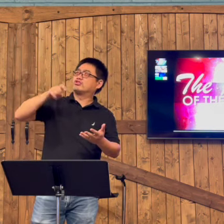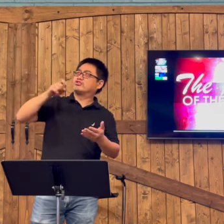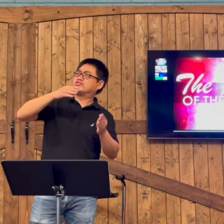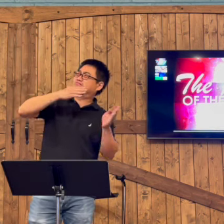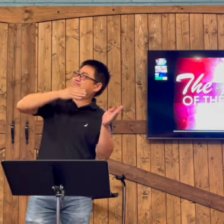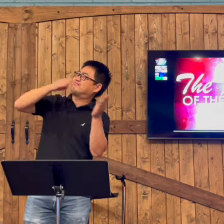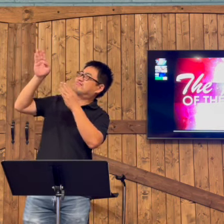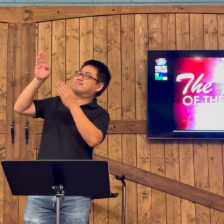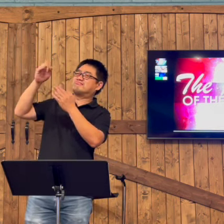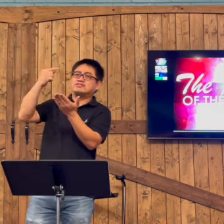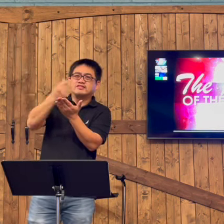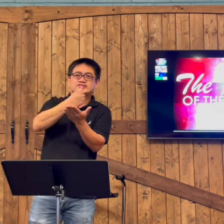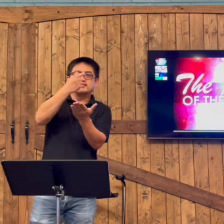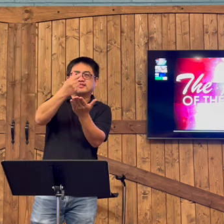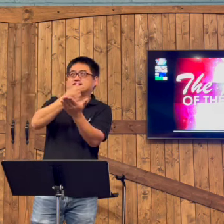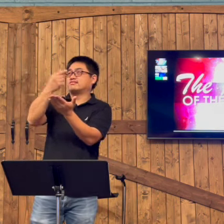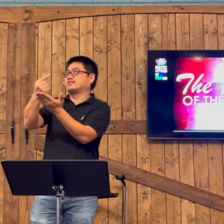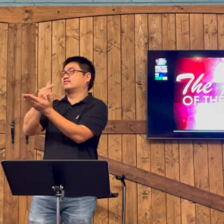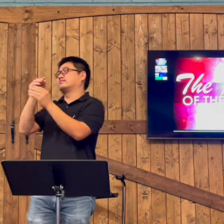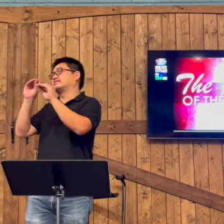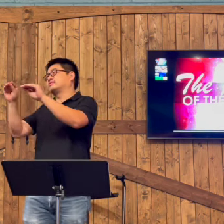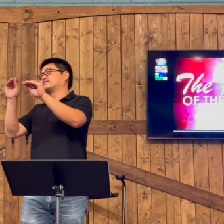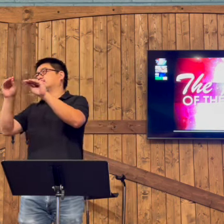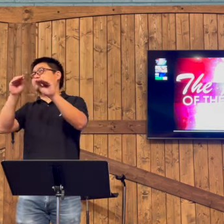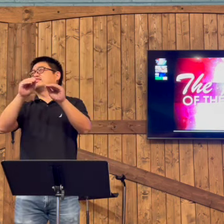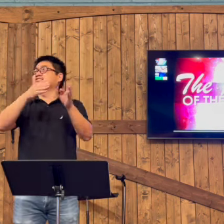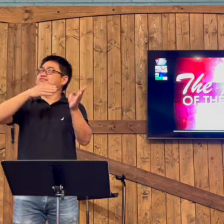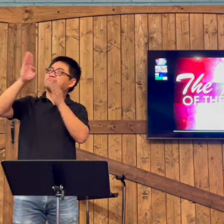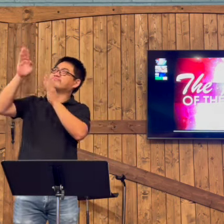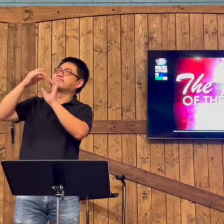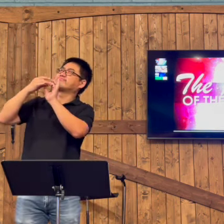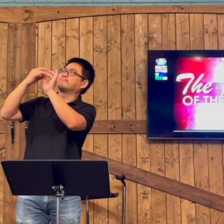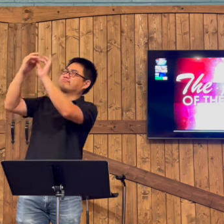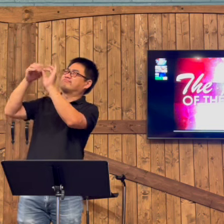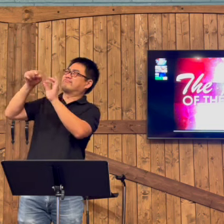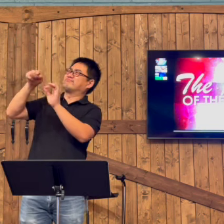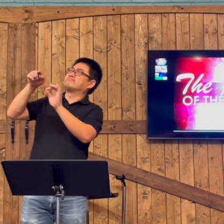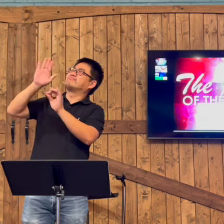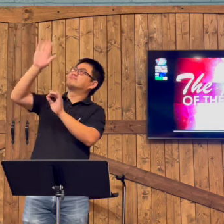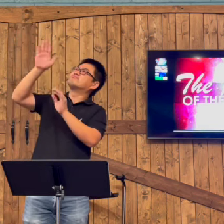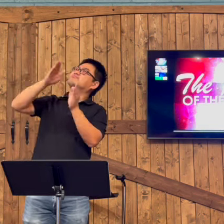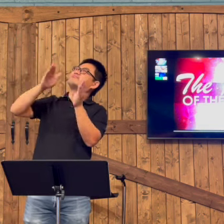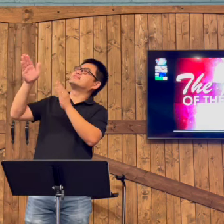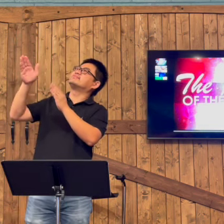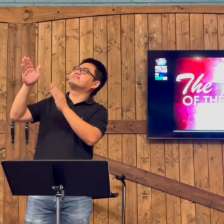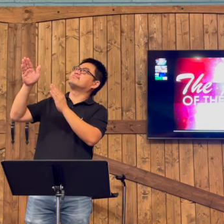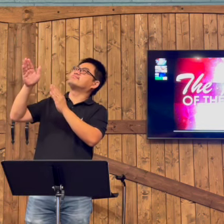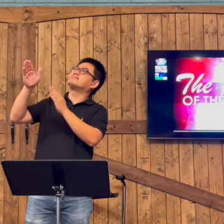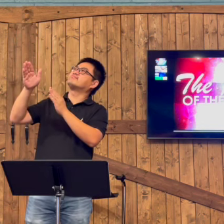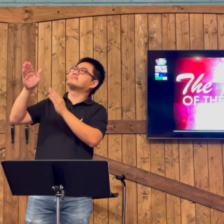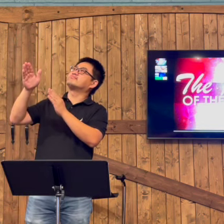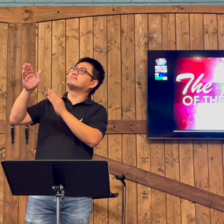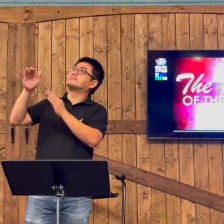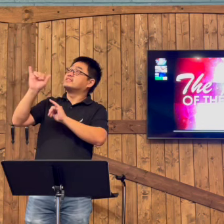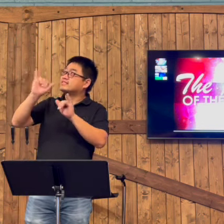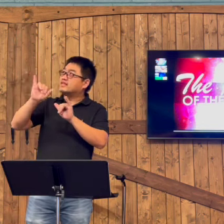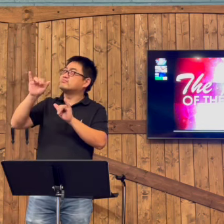rebellion. They need to repent and accept Your gospel. We need to preach Your gospel so that they can turn to You.